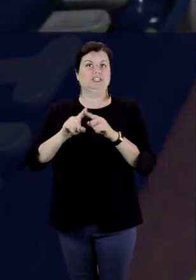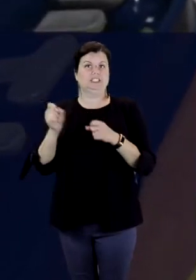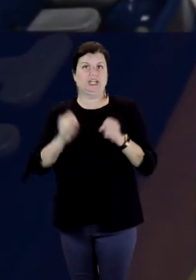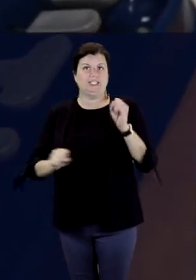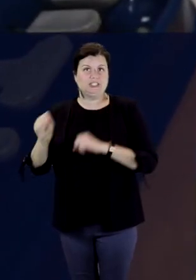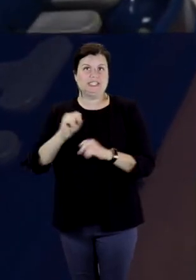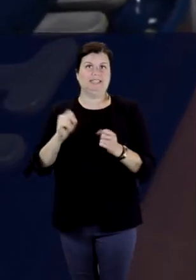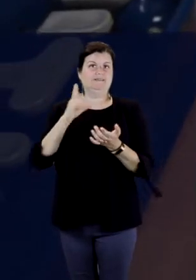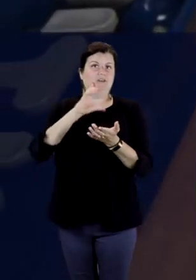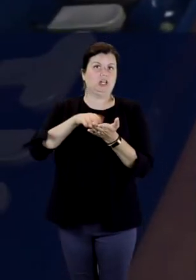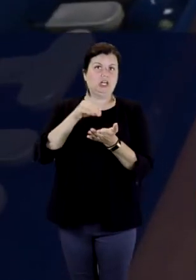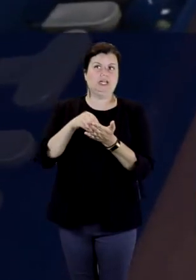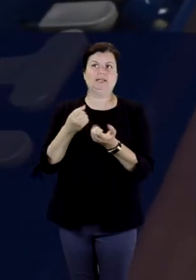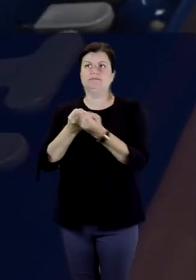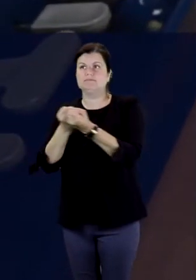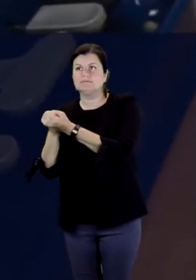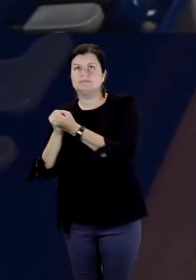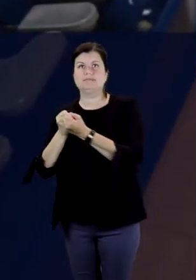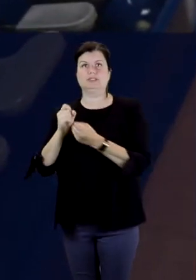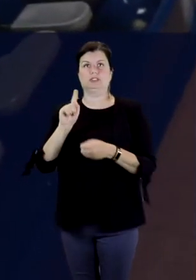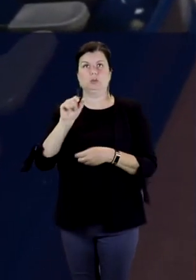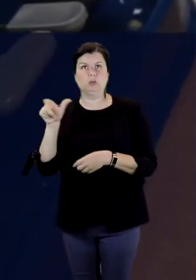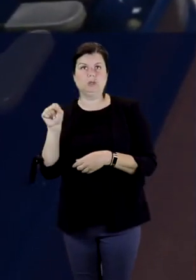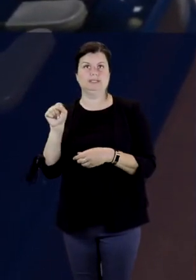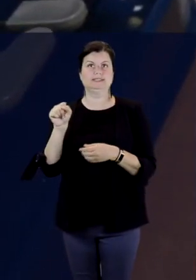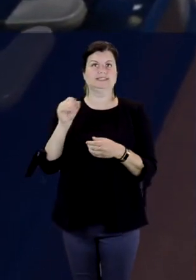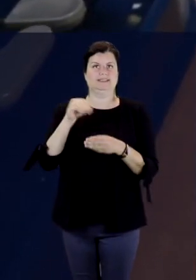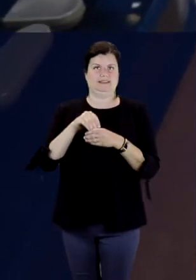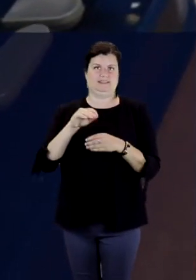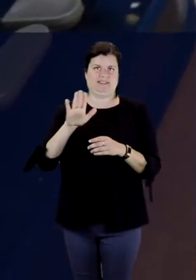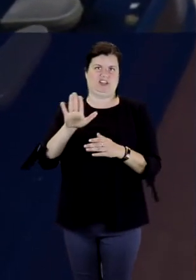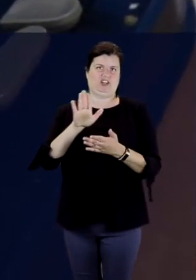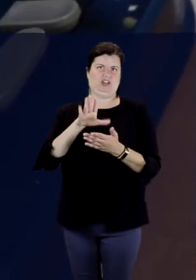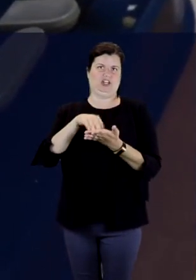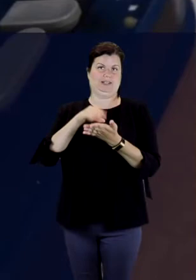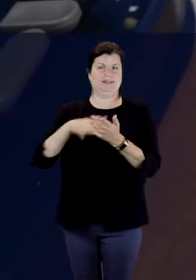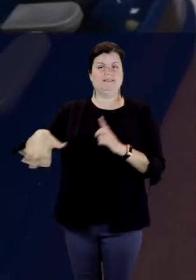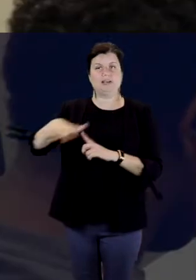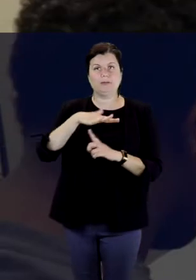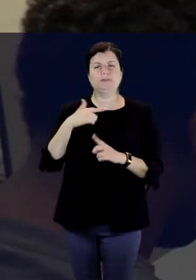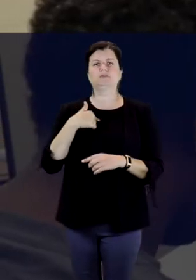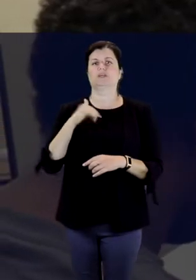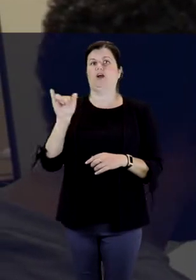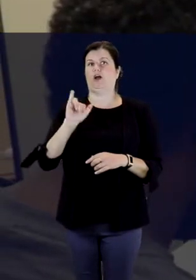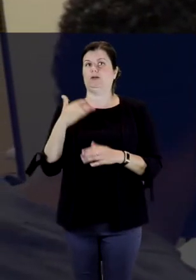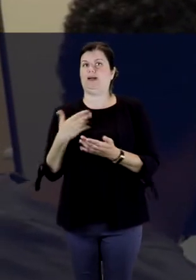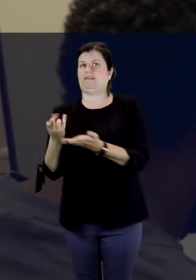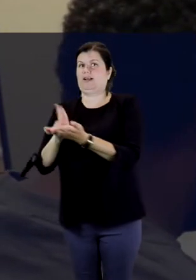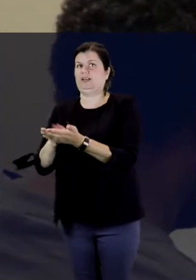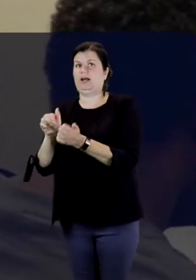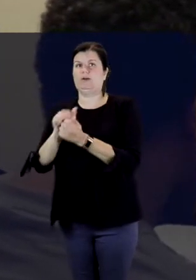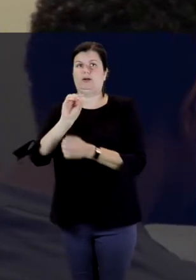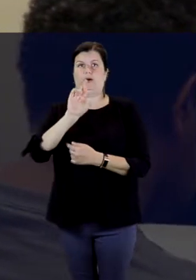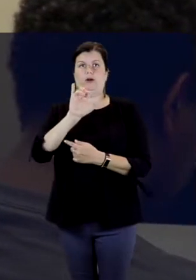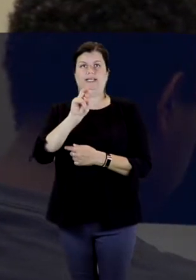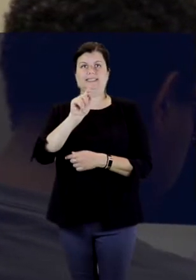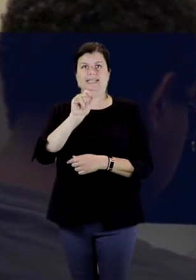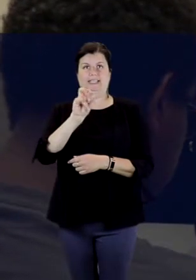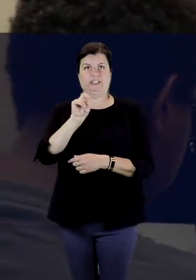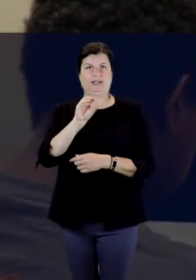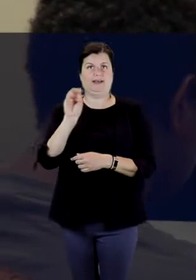Braille or different strategies and support tools or supplemental tools to help with their learning.